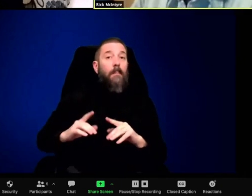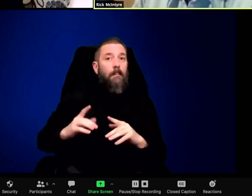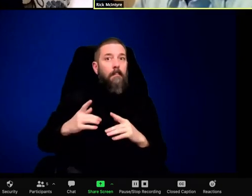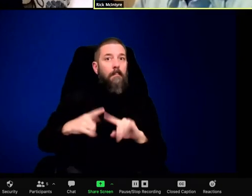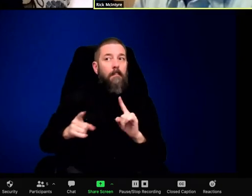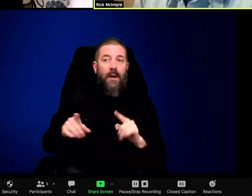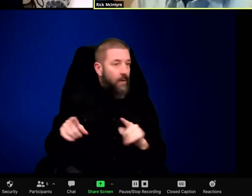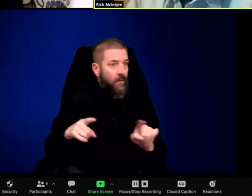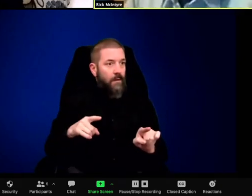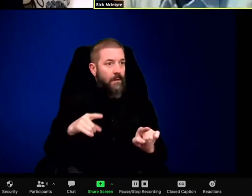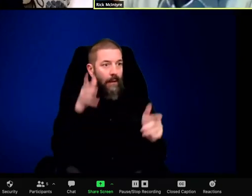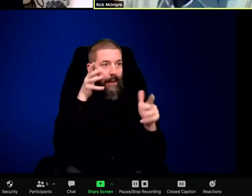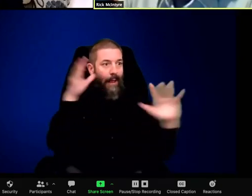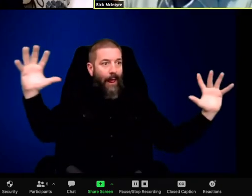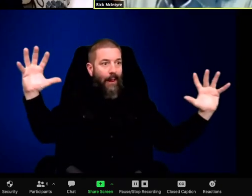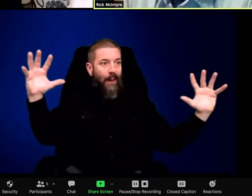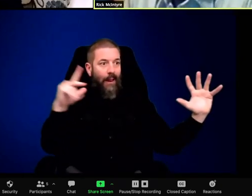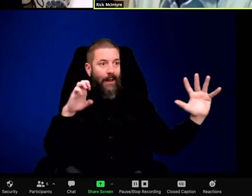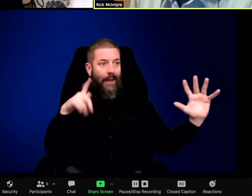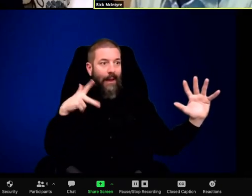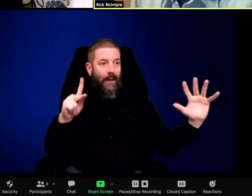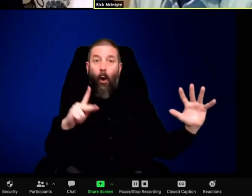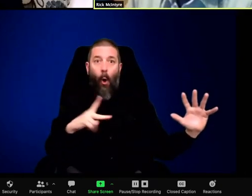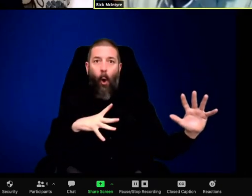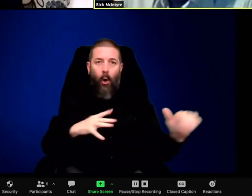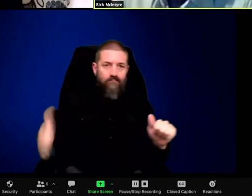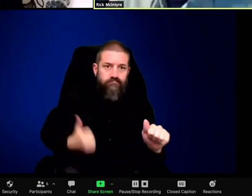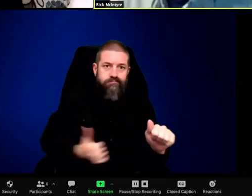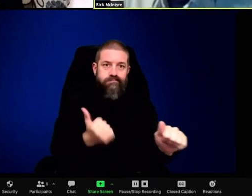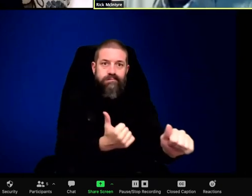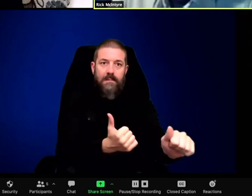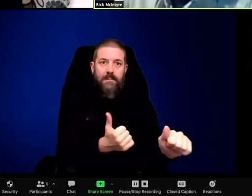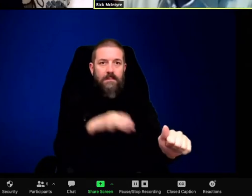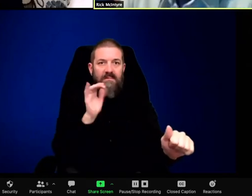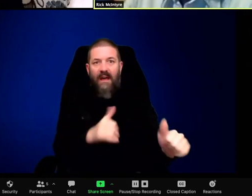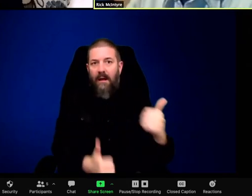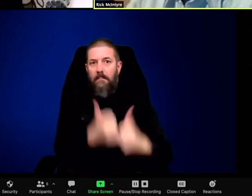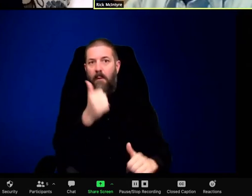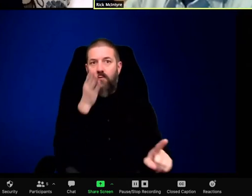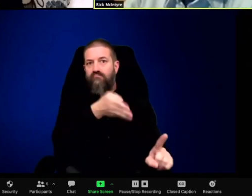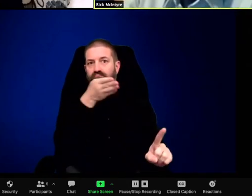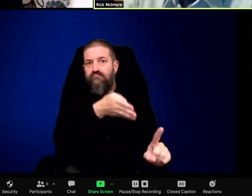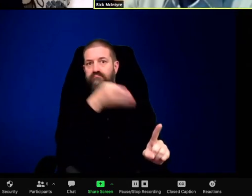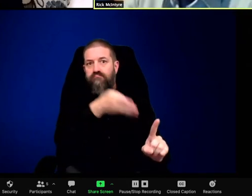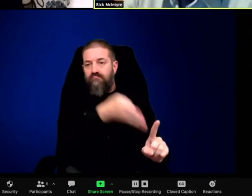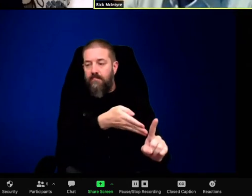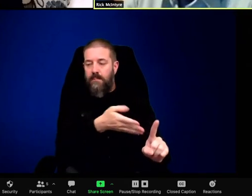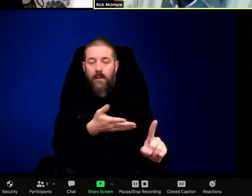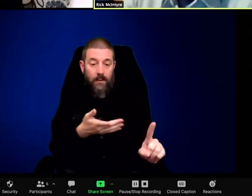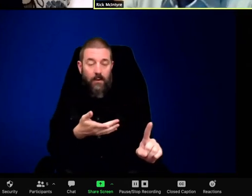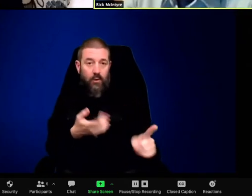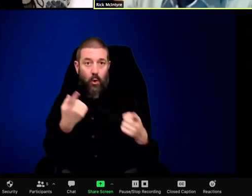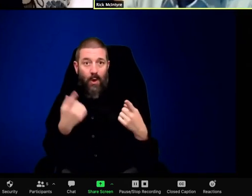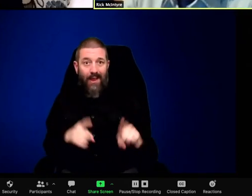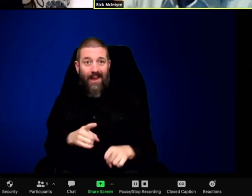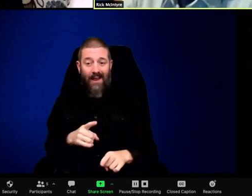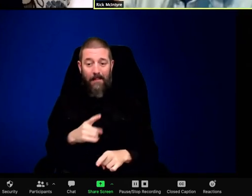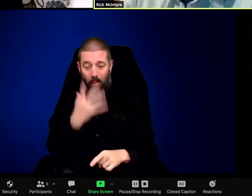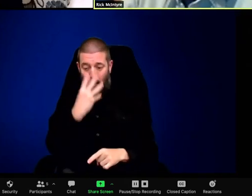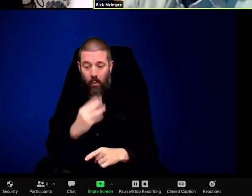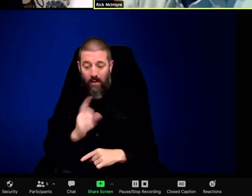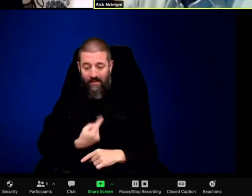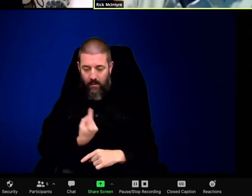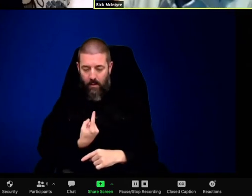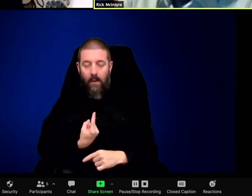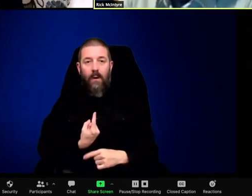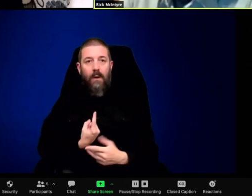add. Wolf researchers have a term that I'll explain, and it's called prey search image. So what that means